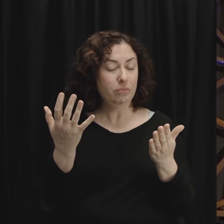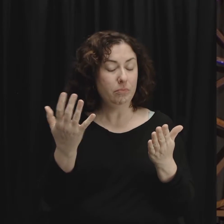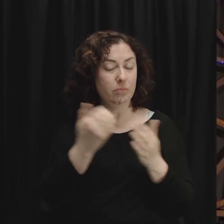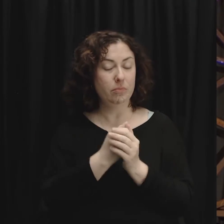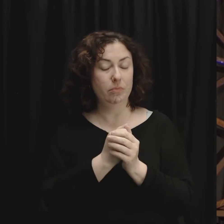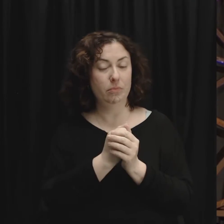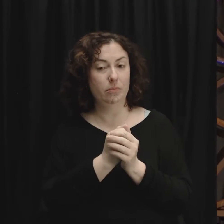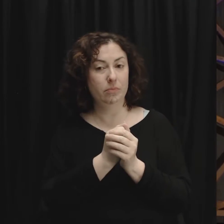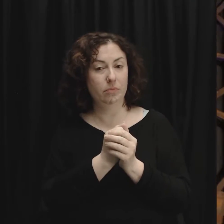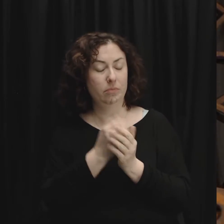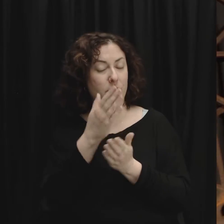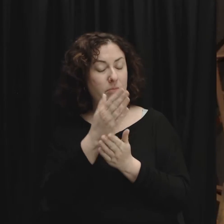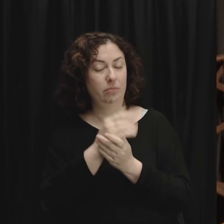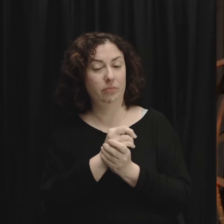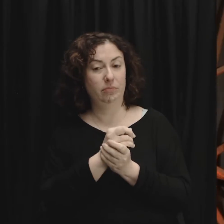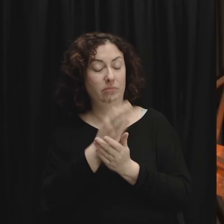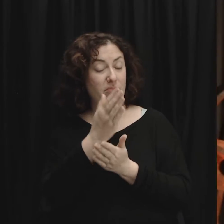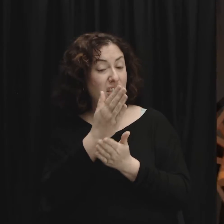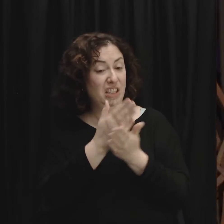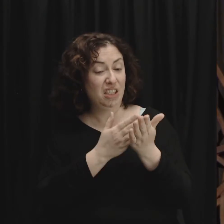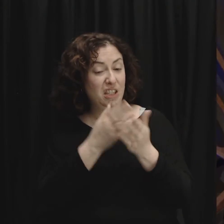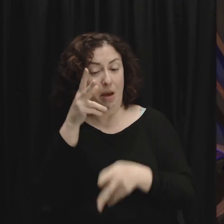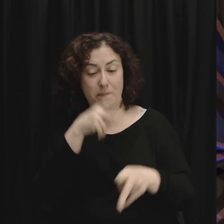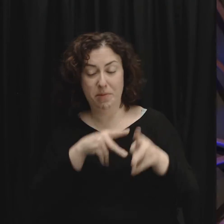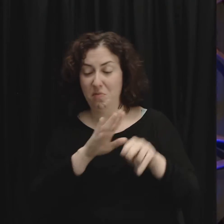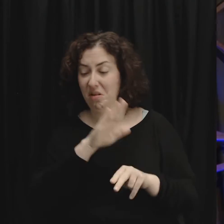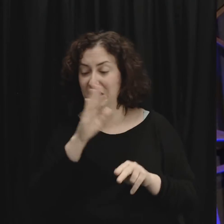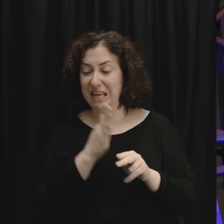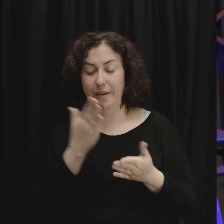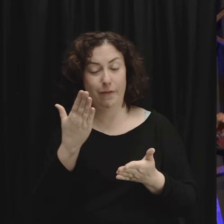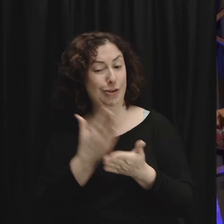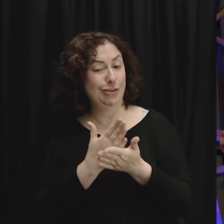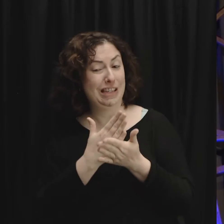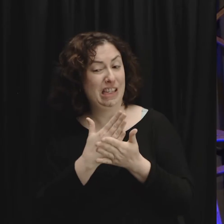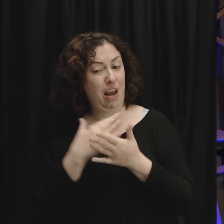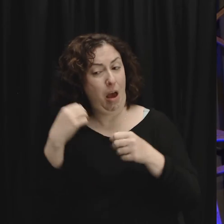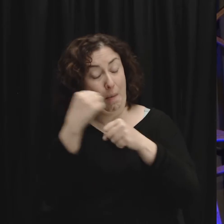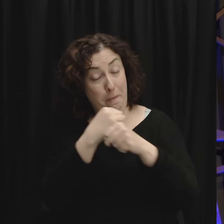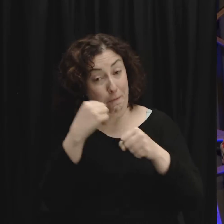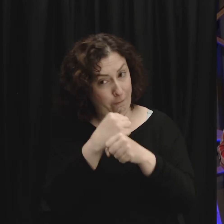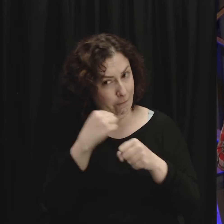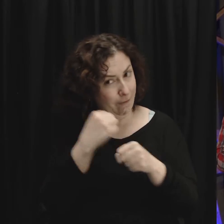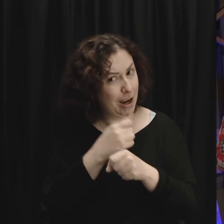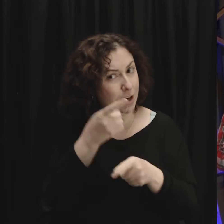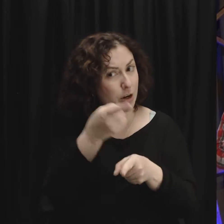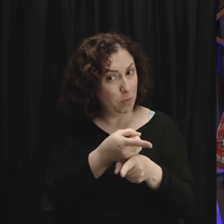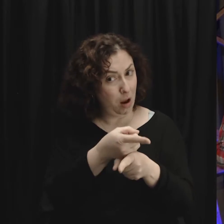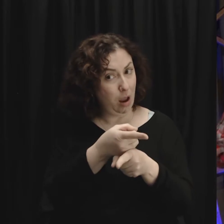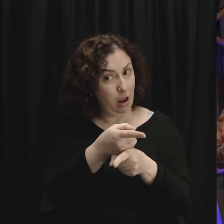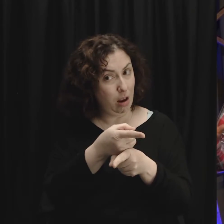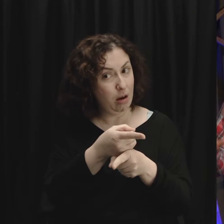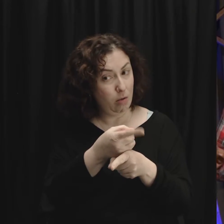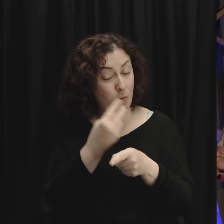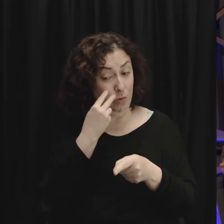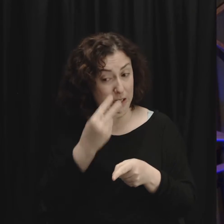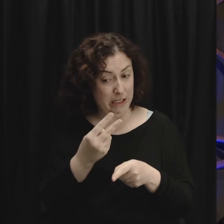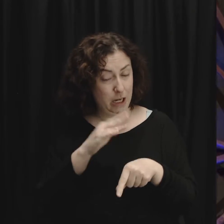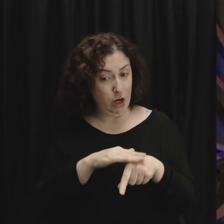make headlines in the news every single night for how they physically assaulted someone else because they never learned how to